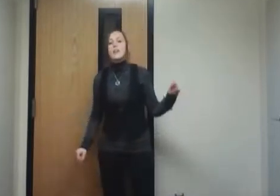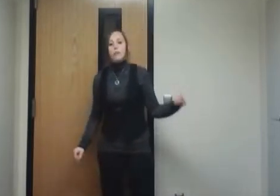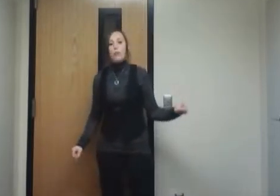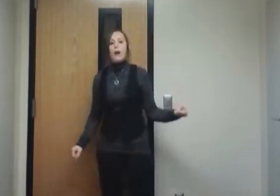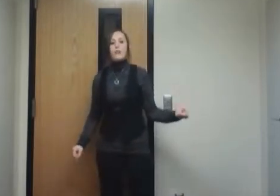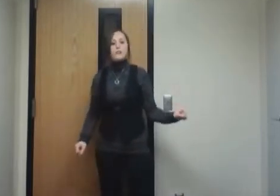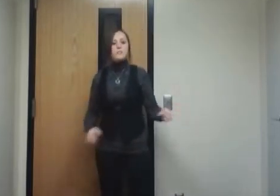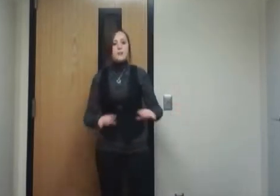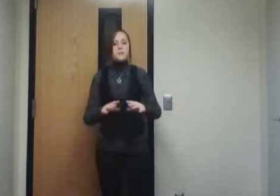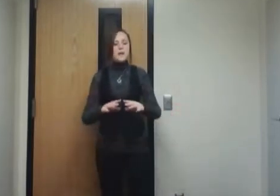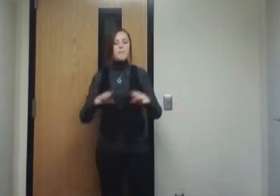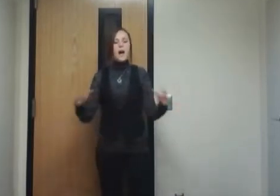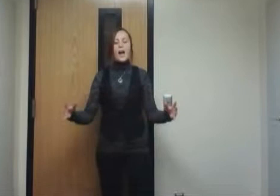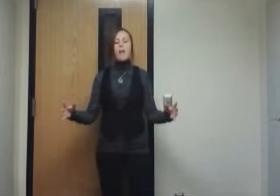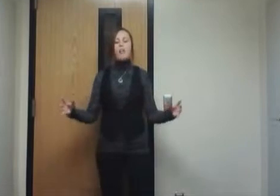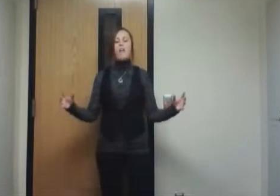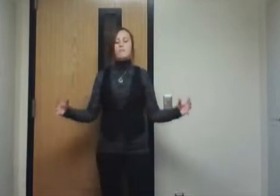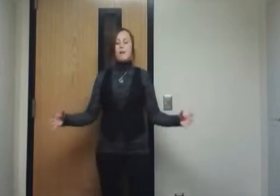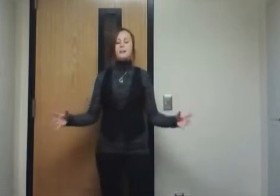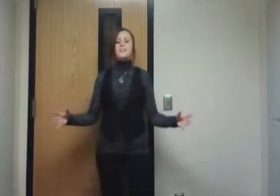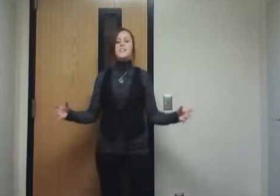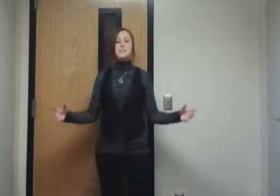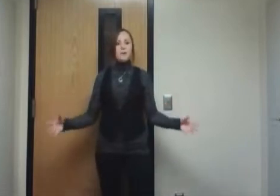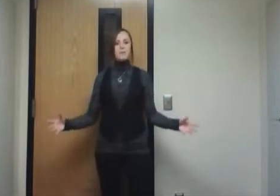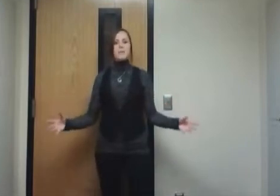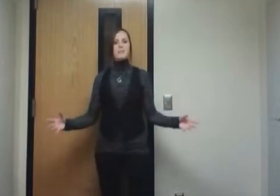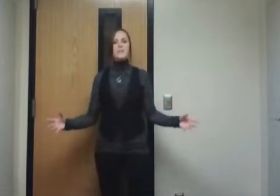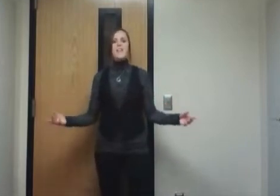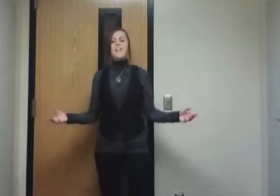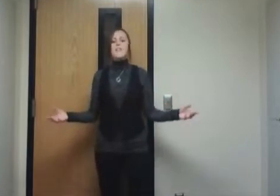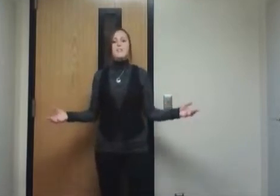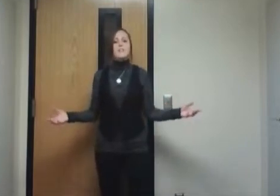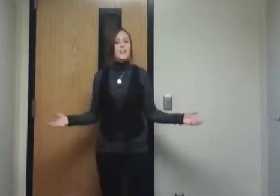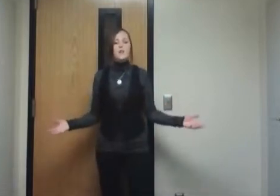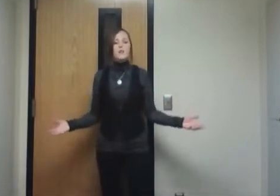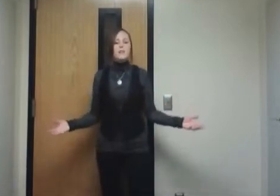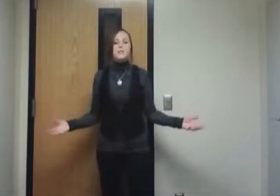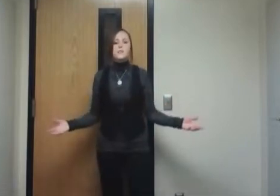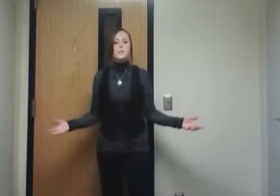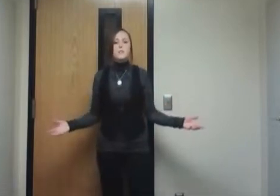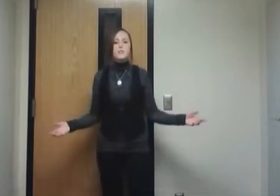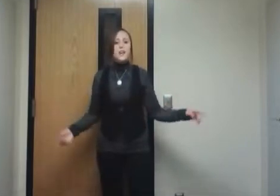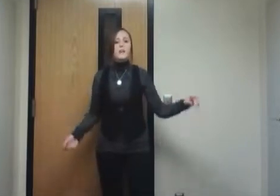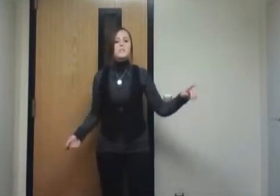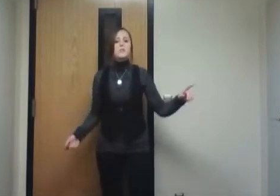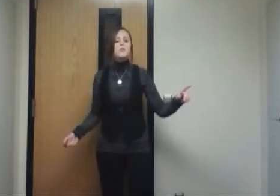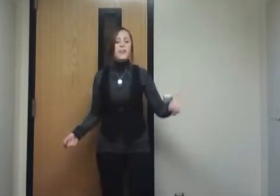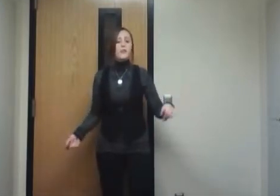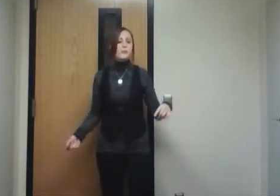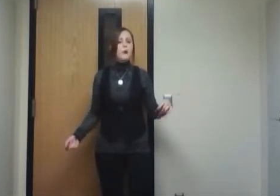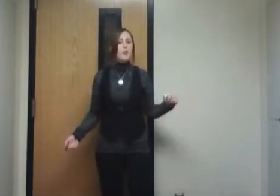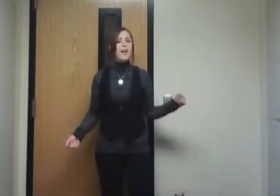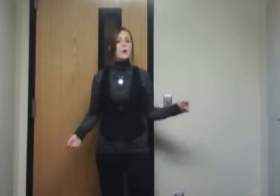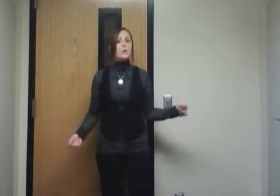required to accept a pile of pennies as payment if they don't think it's worth their time to count them all out.